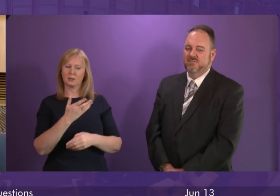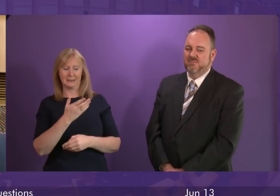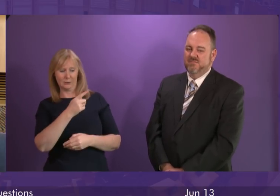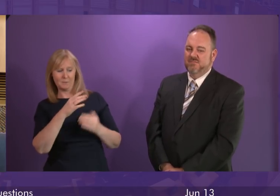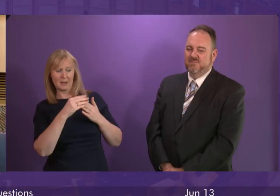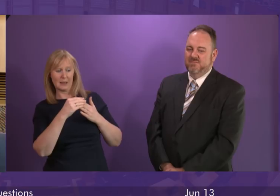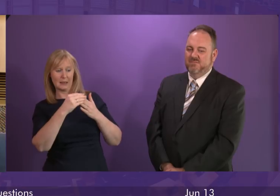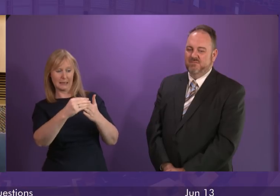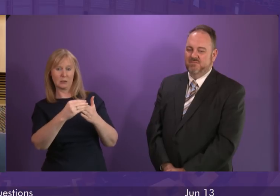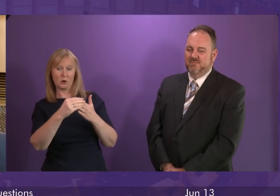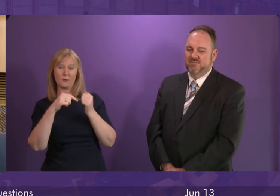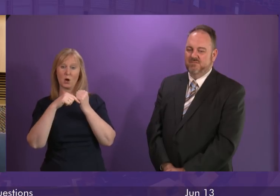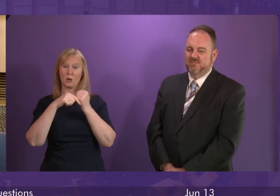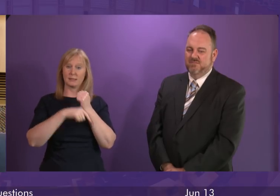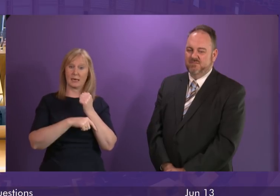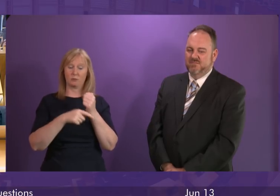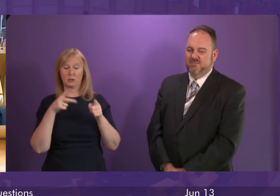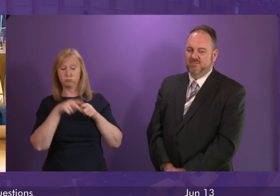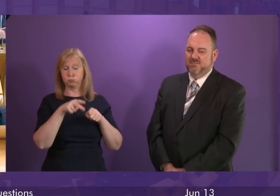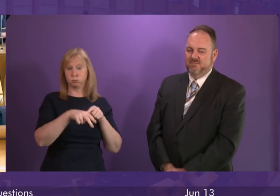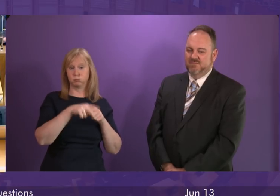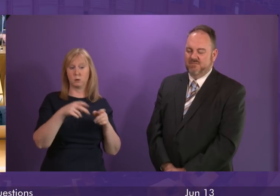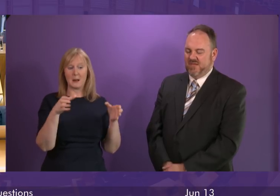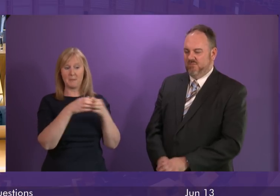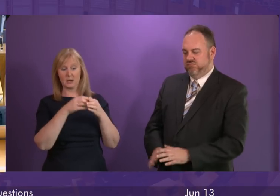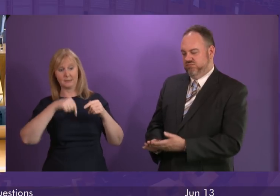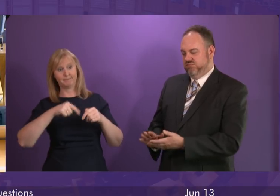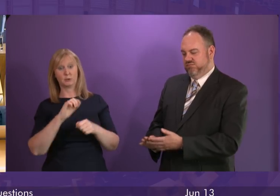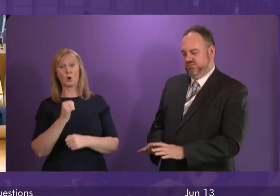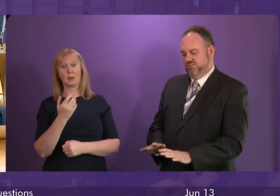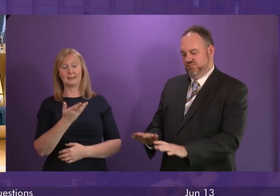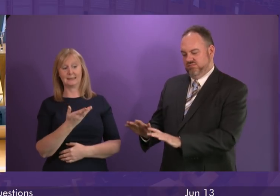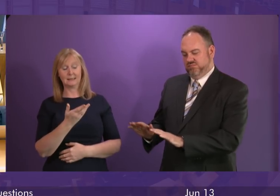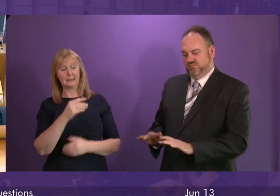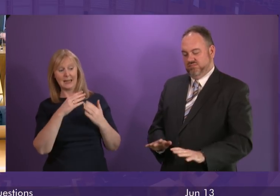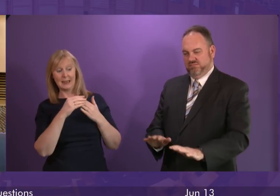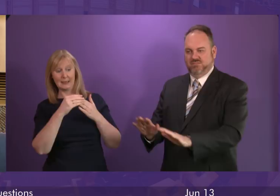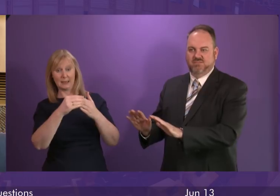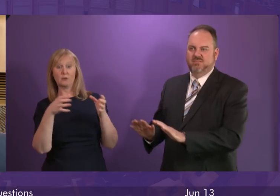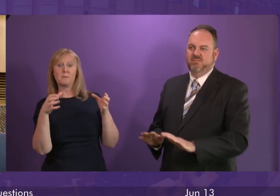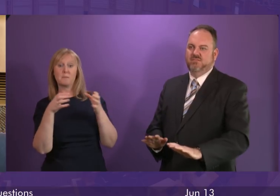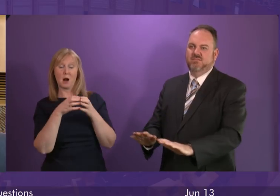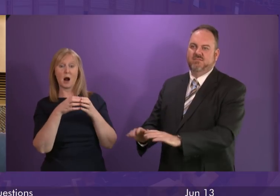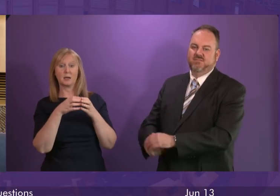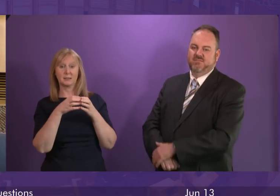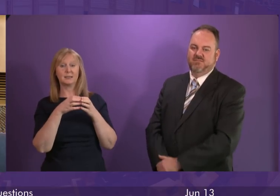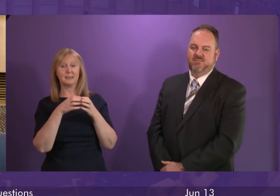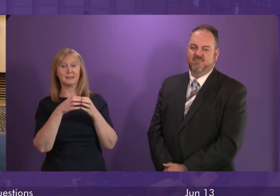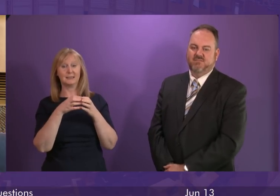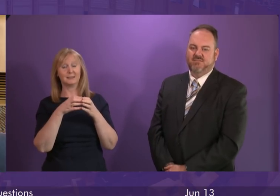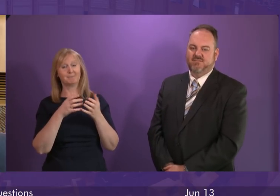of the austerity party in Scotland. And the leader of the party that would